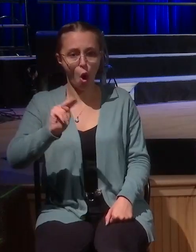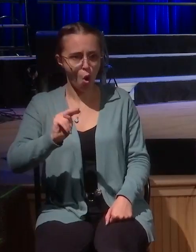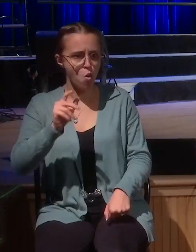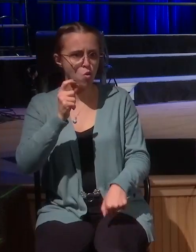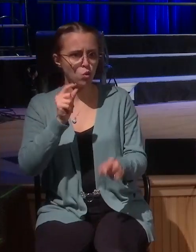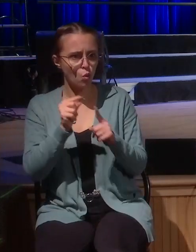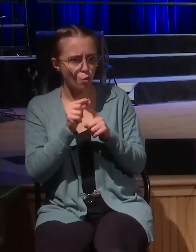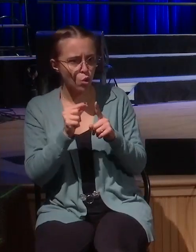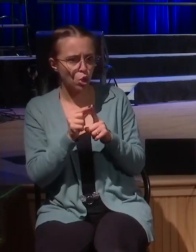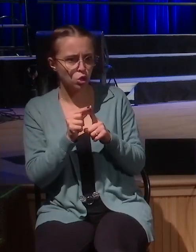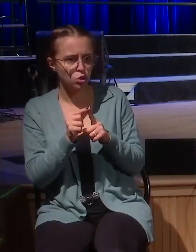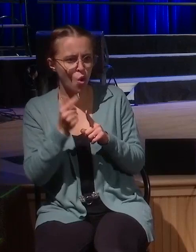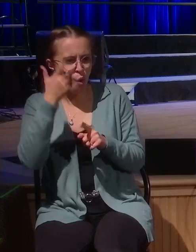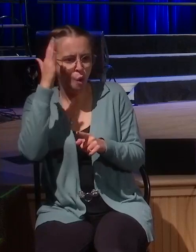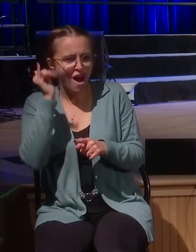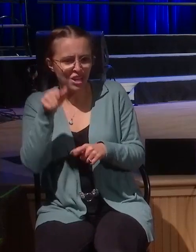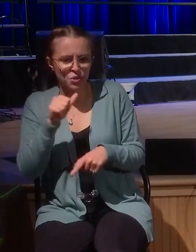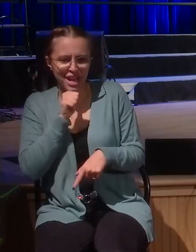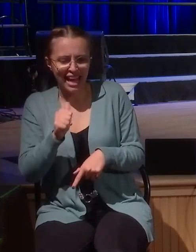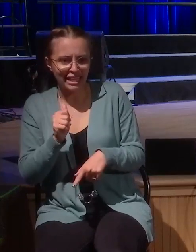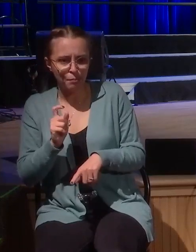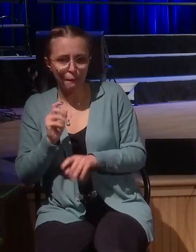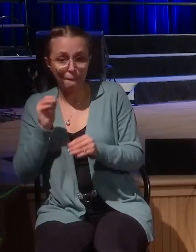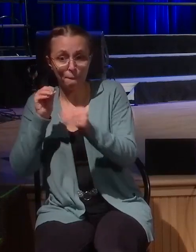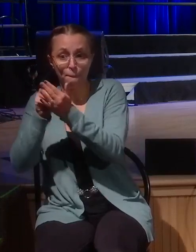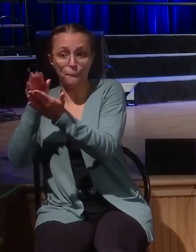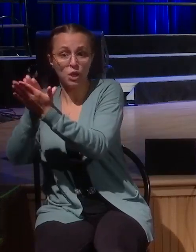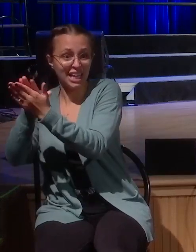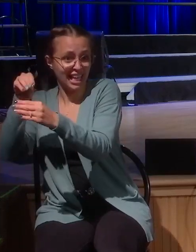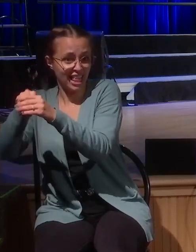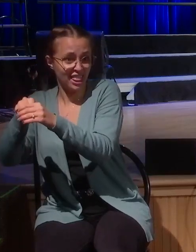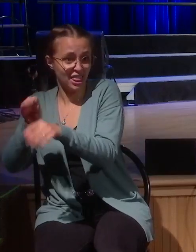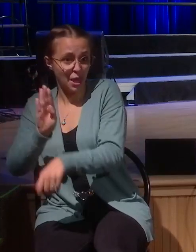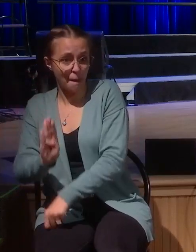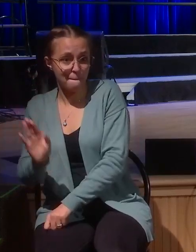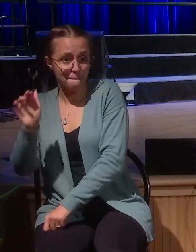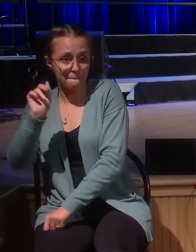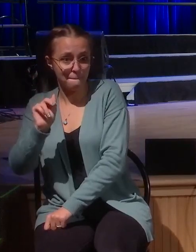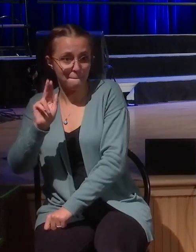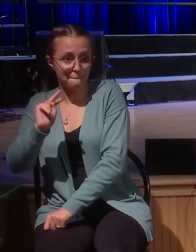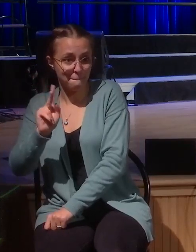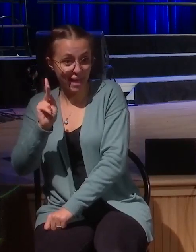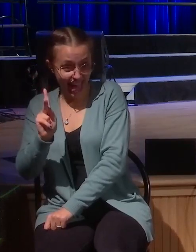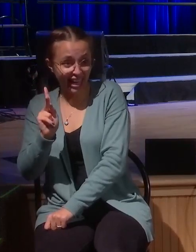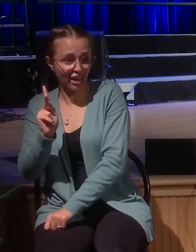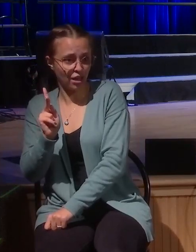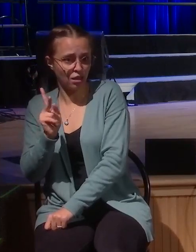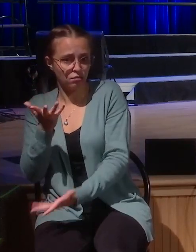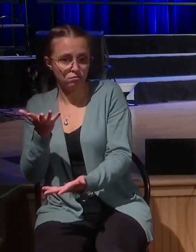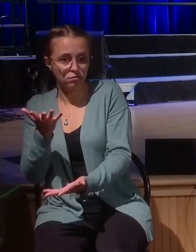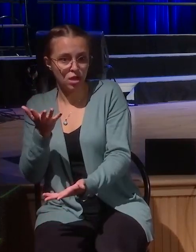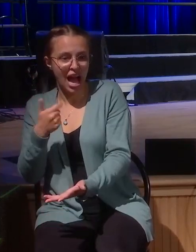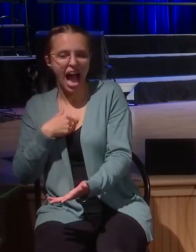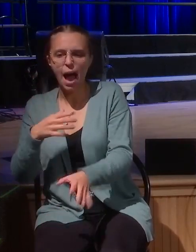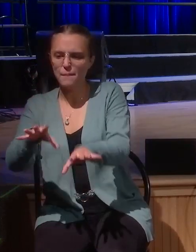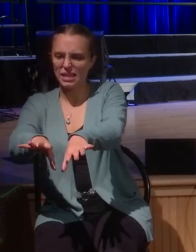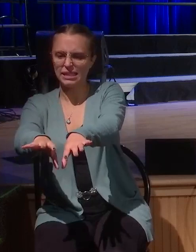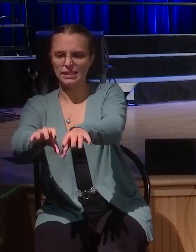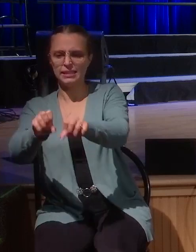at least put it in the bank and give me interest for it? He says, I'm going to take away yours and give it to him that was 10. Well, hold